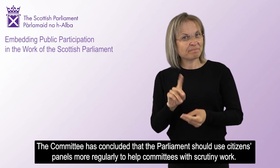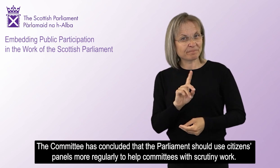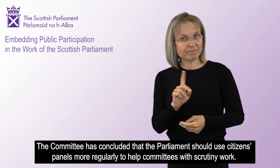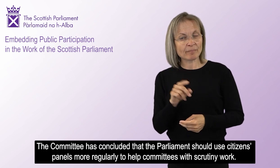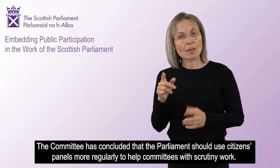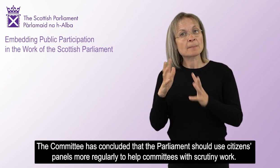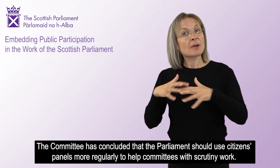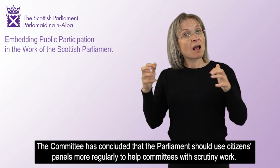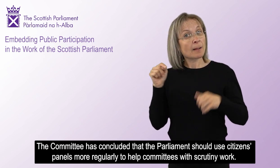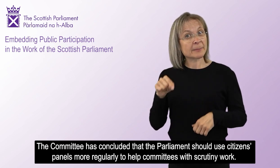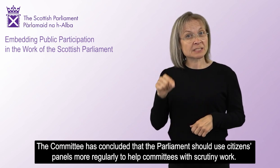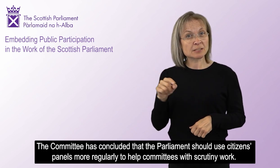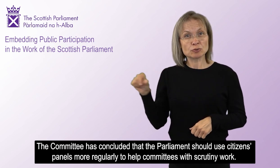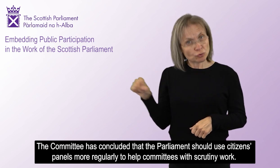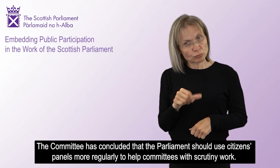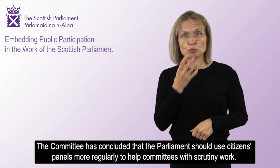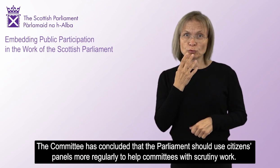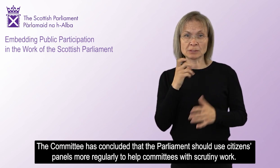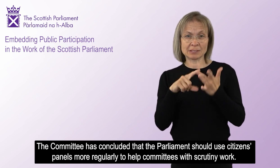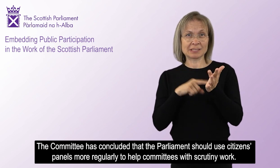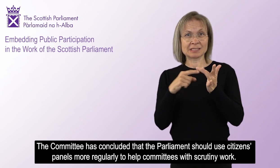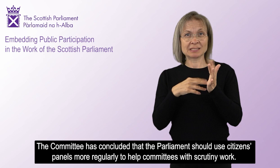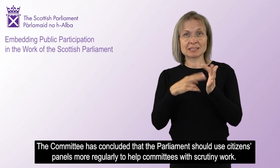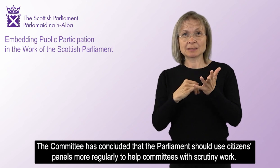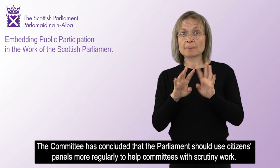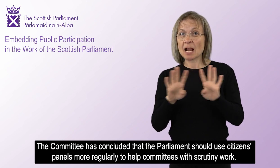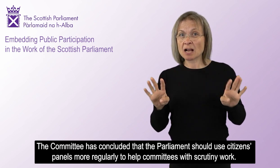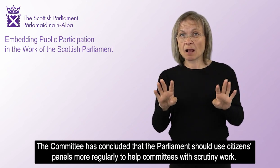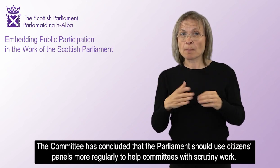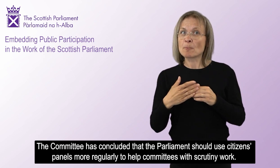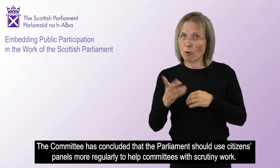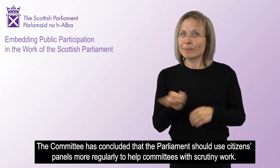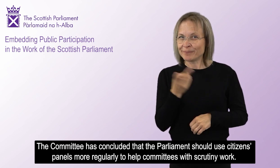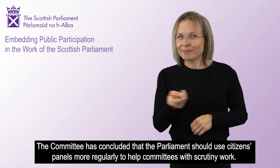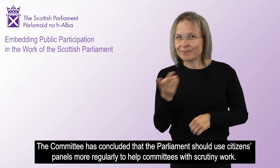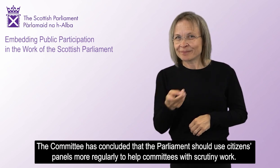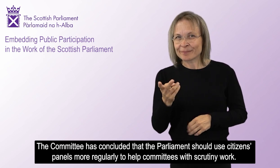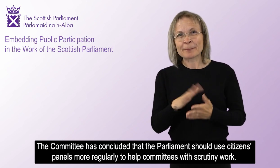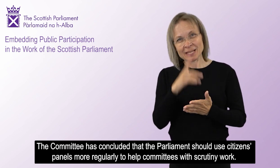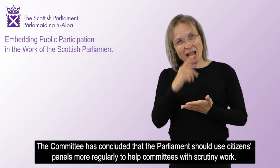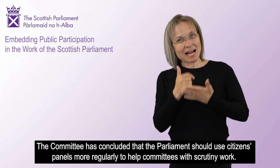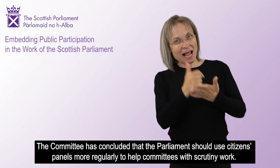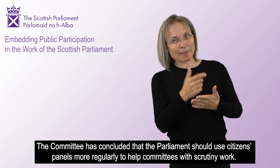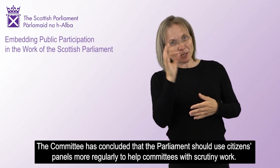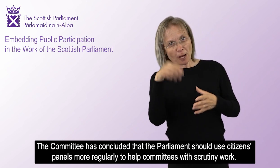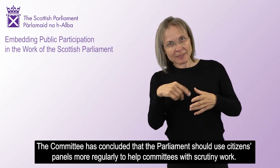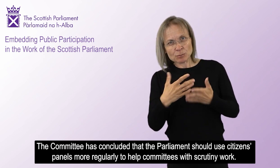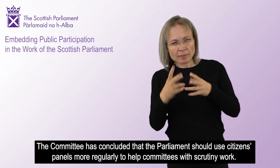The Committee has concluded that the Parliament should use Citizens' Panels more regularly to help committees with scrutiny work.